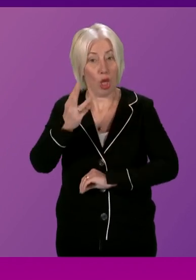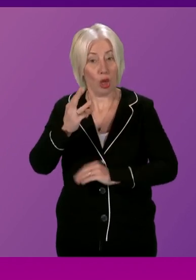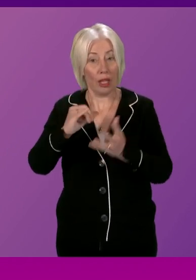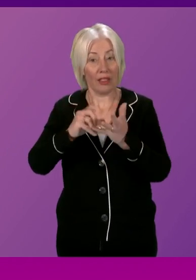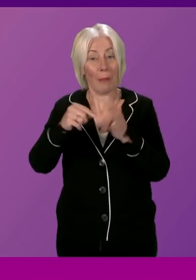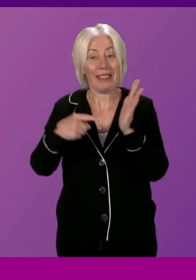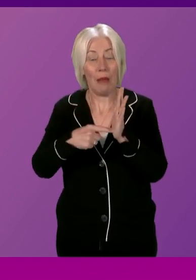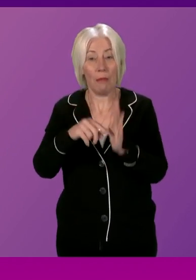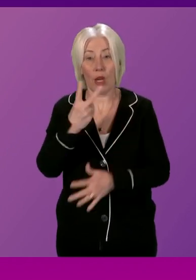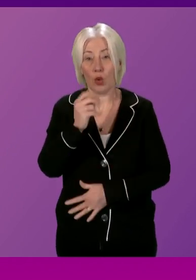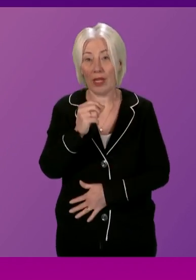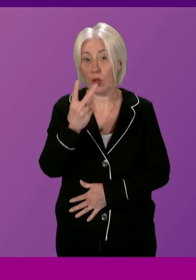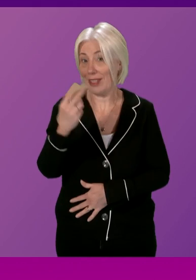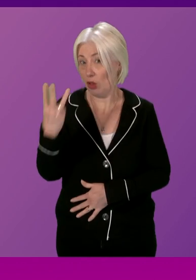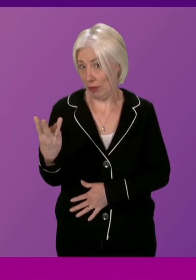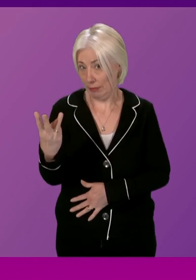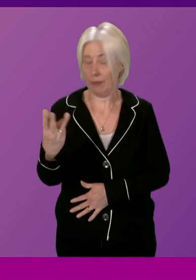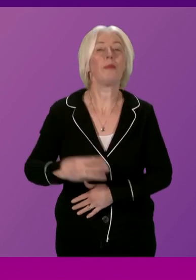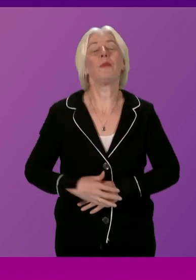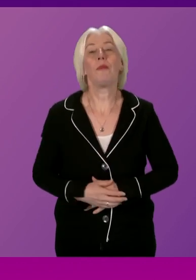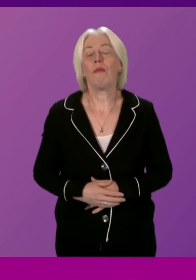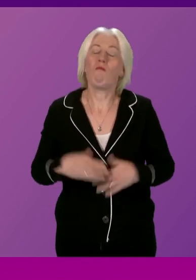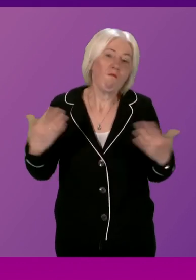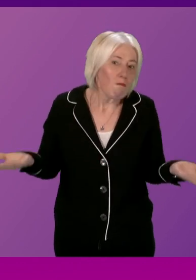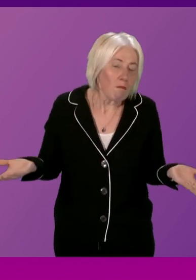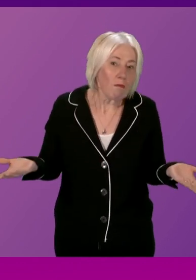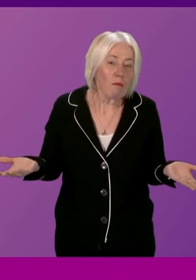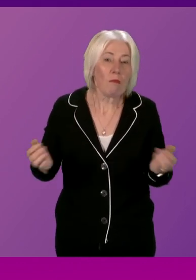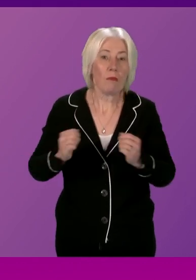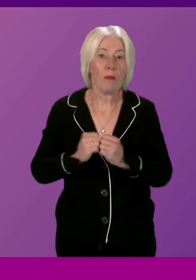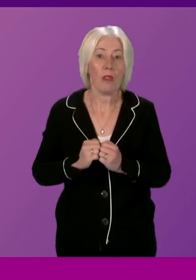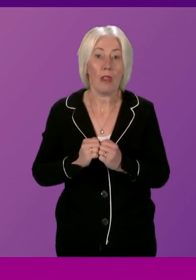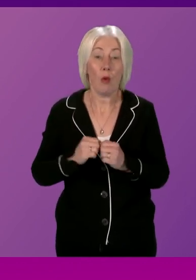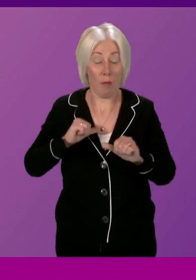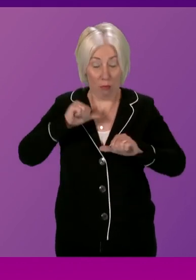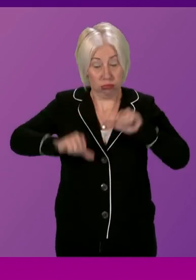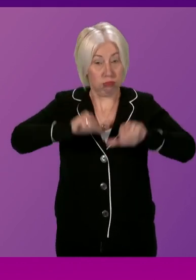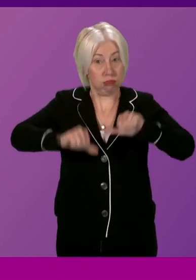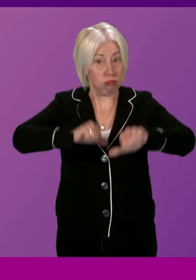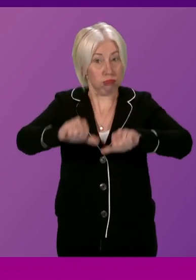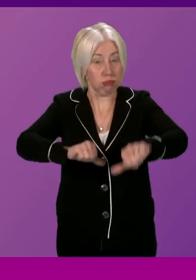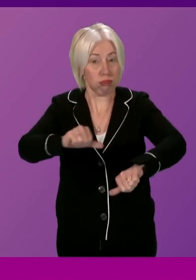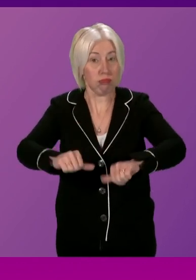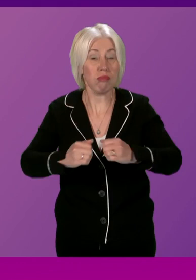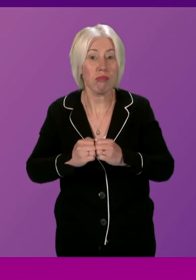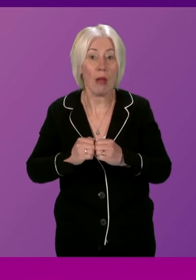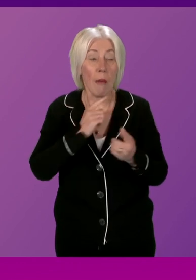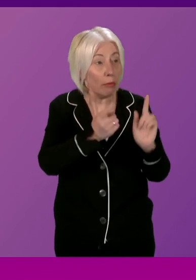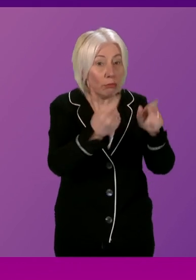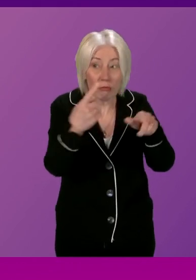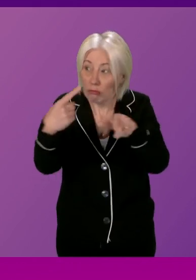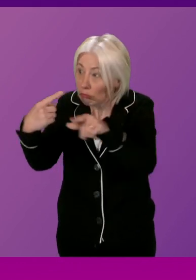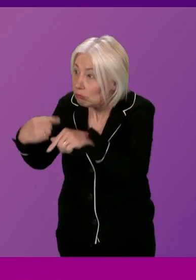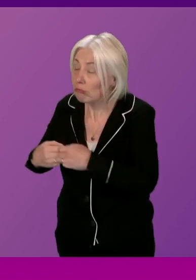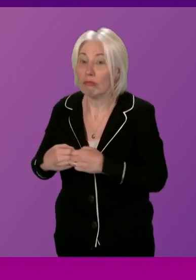2023. So, given the progress that we've made and the responses we've